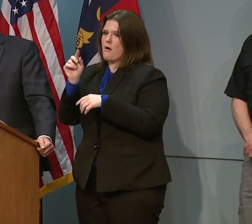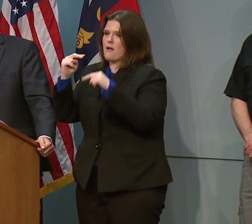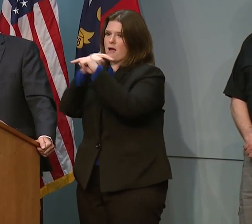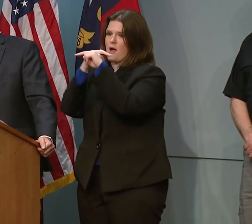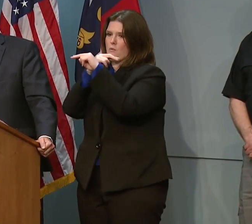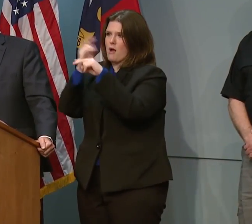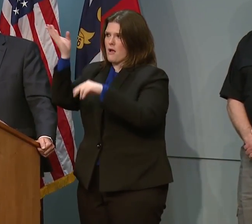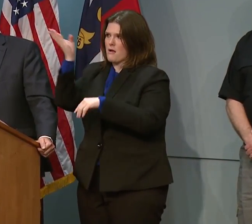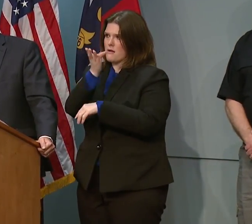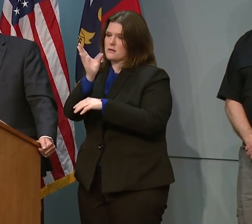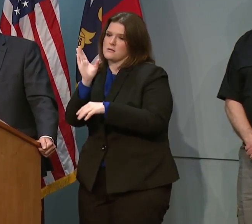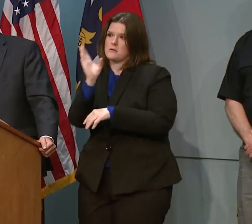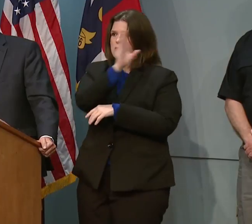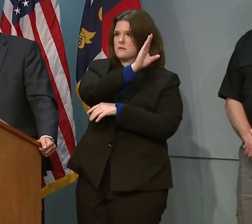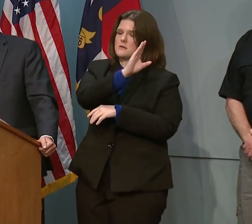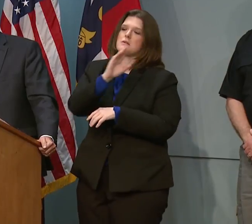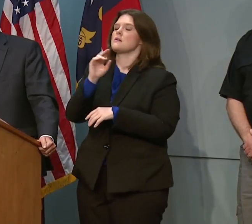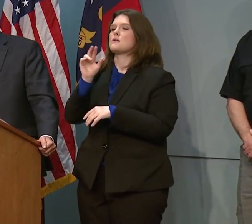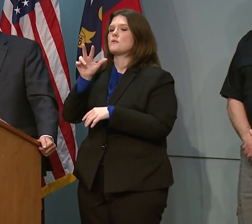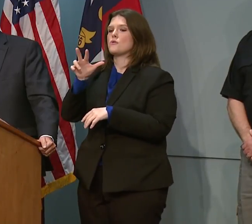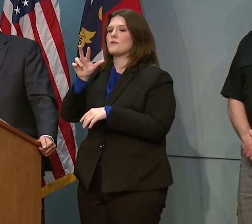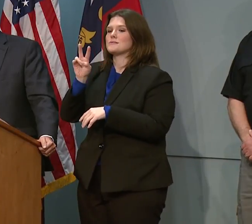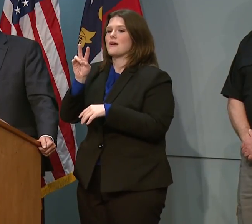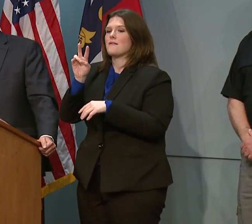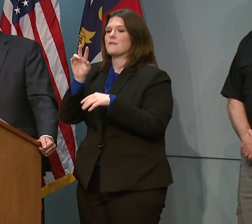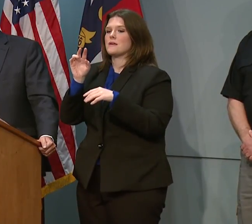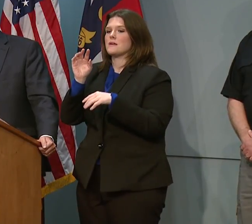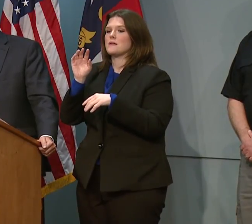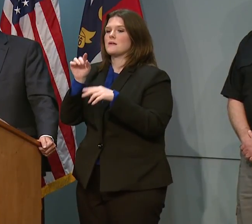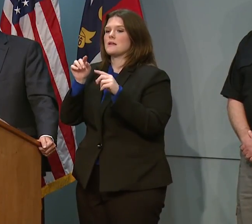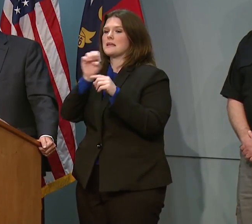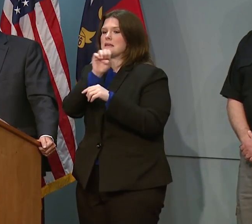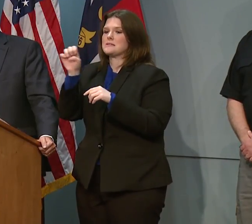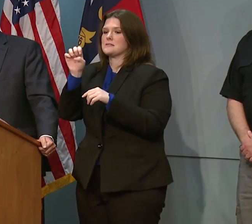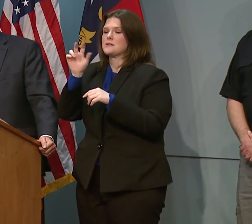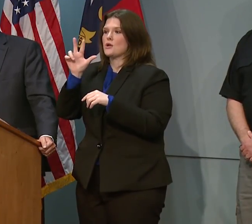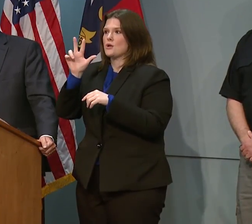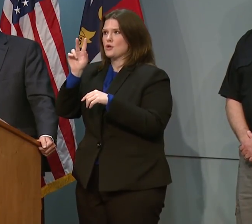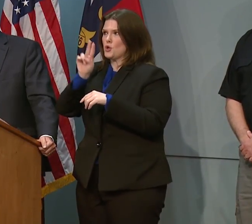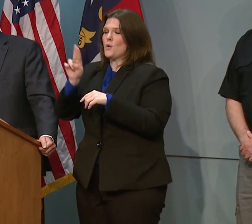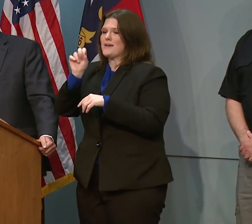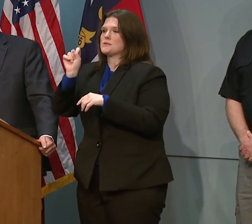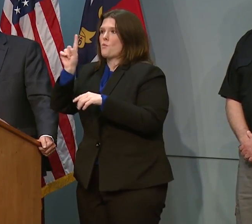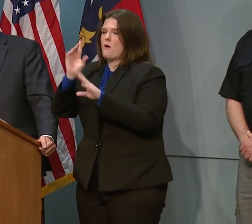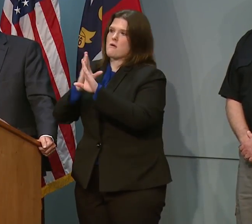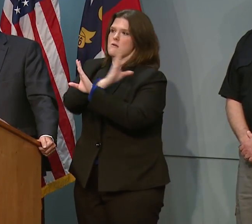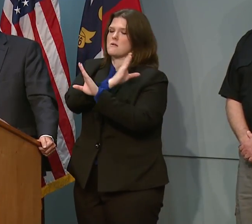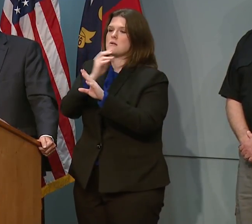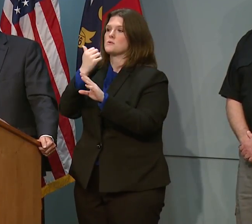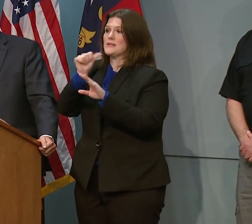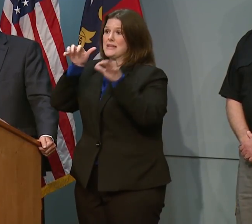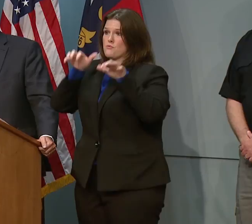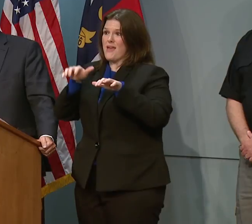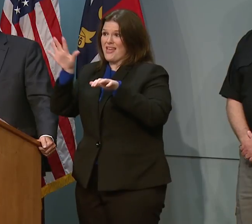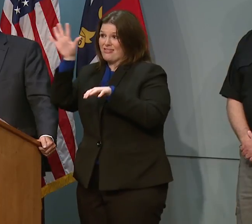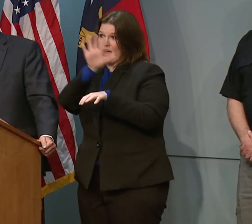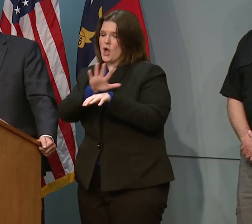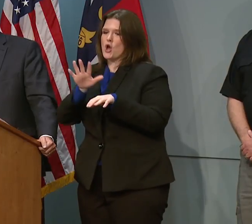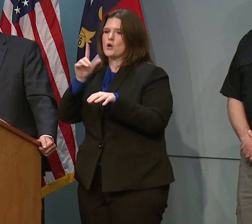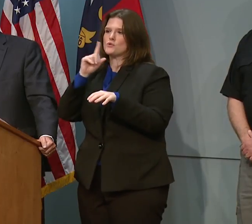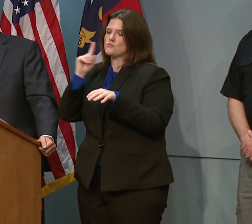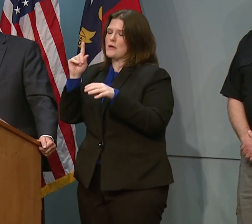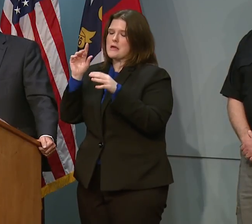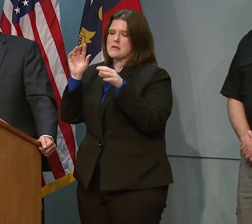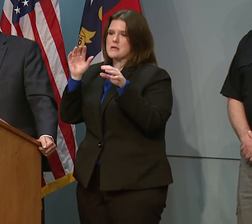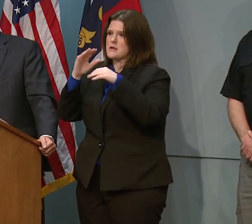3 to 7 inches east of U.S. 1. Again, downed trees are expected throughout any of these corridors because of the strong